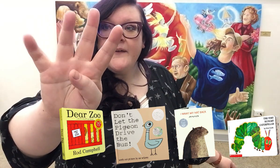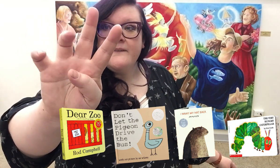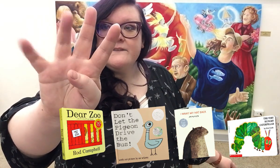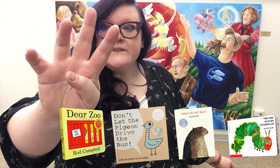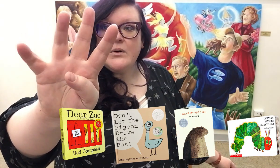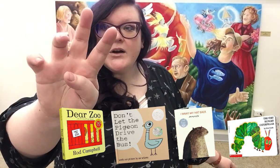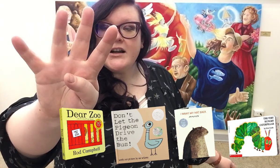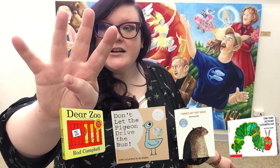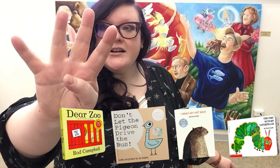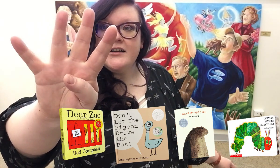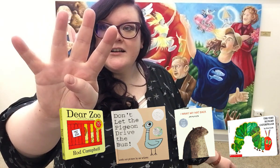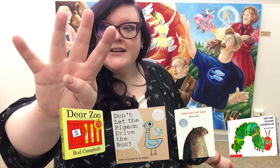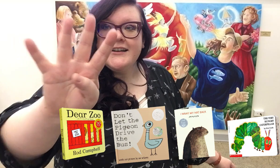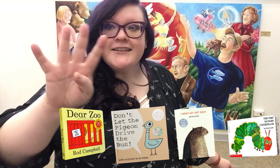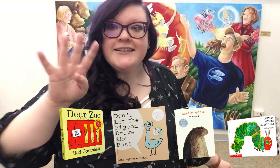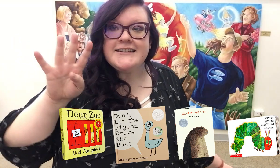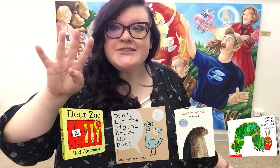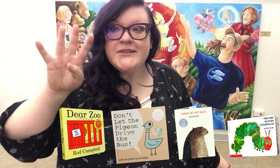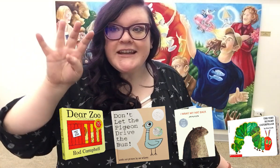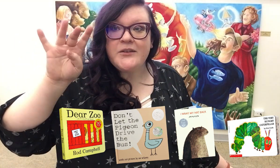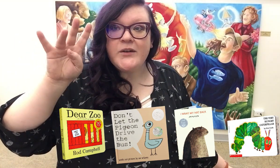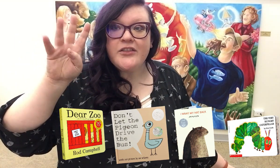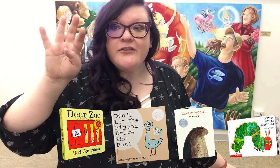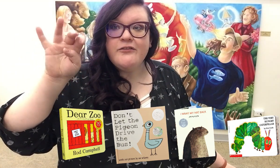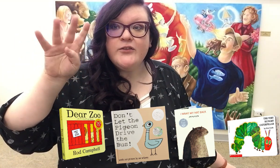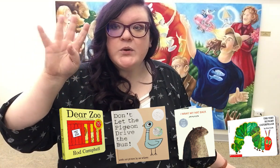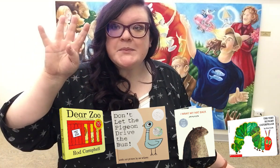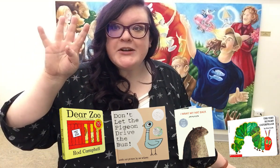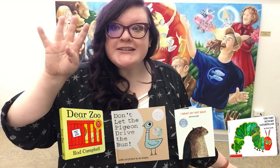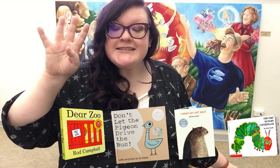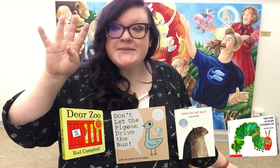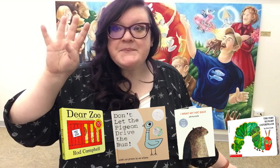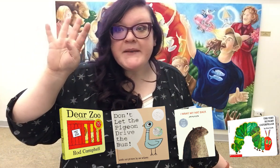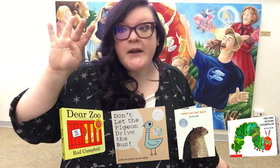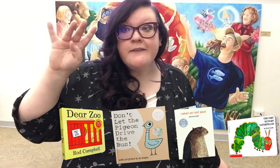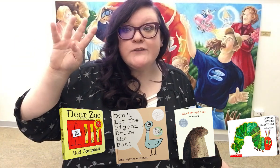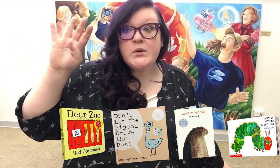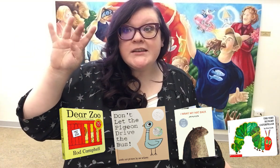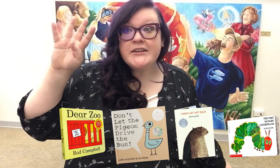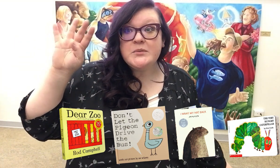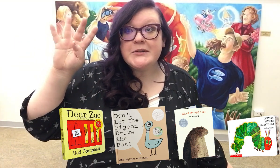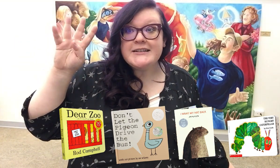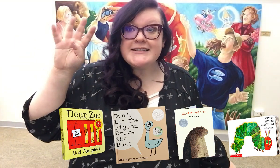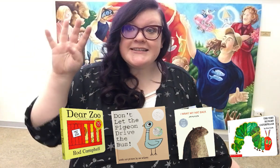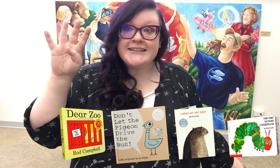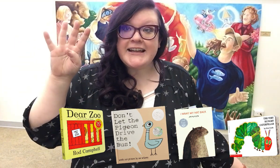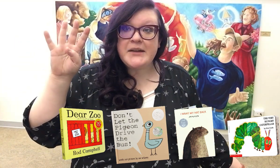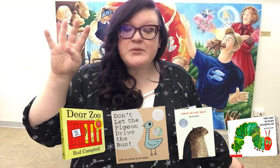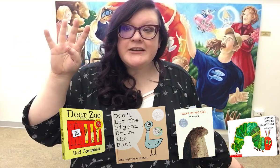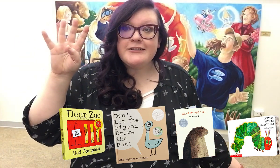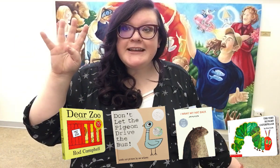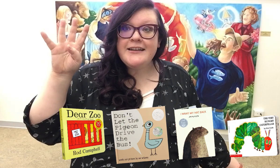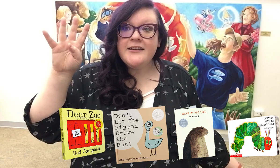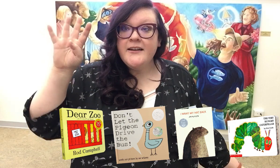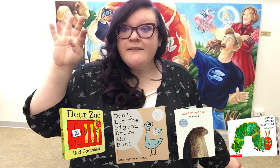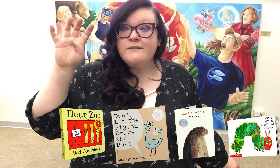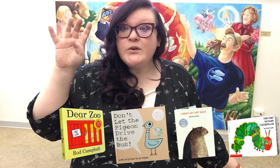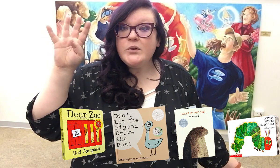four. Let's do it again with four books. Four little books at the library. Four